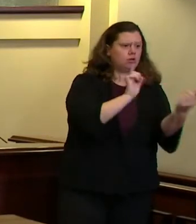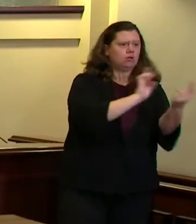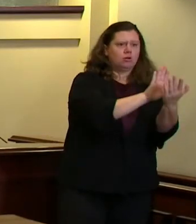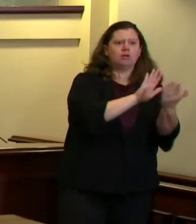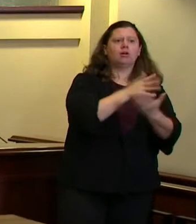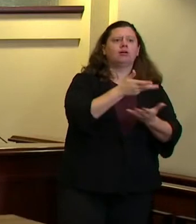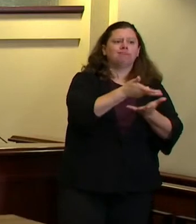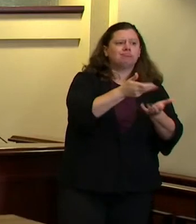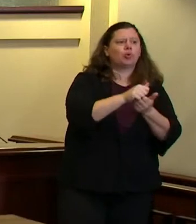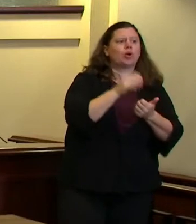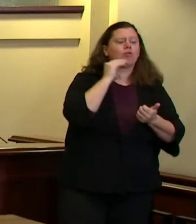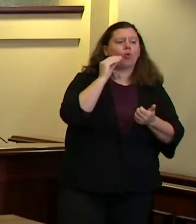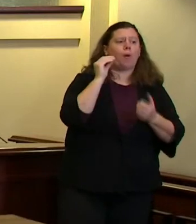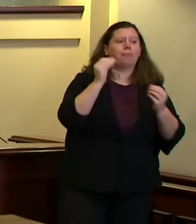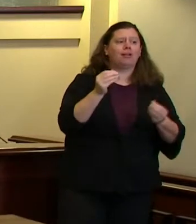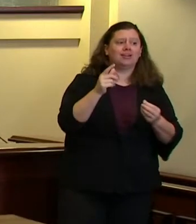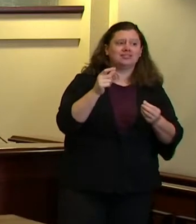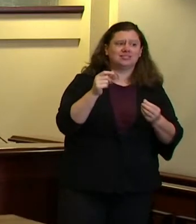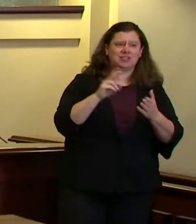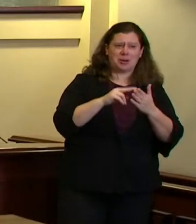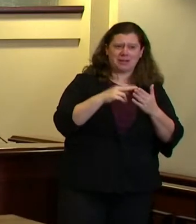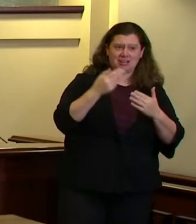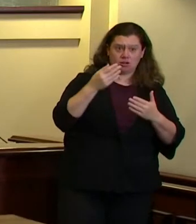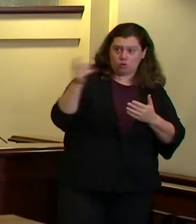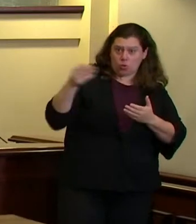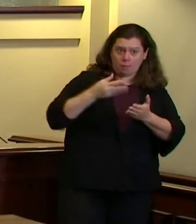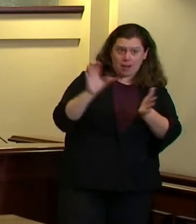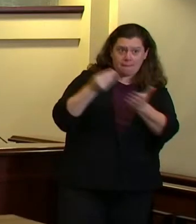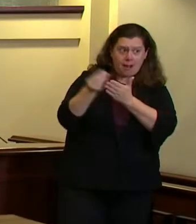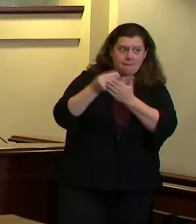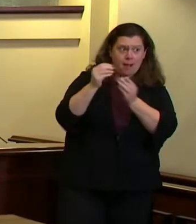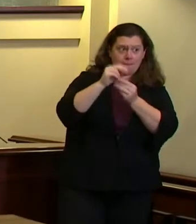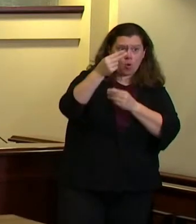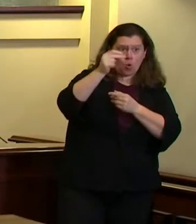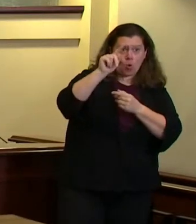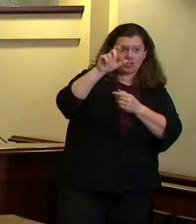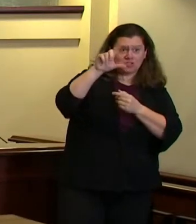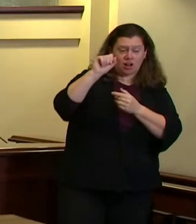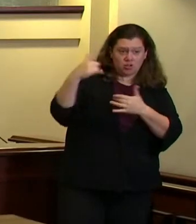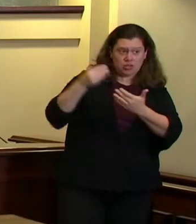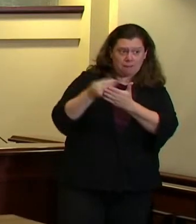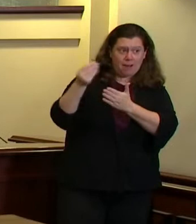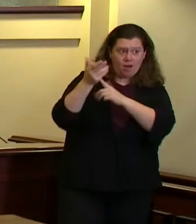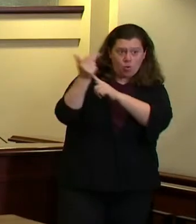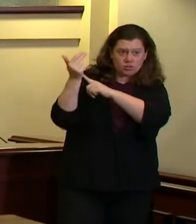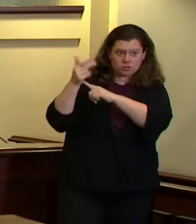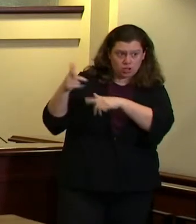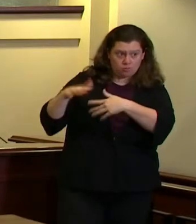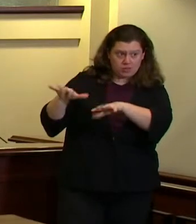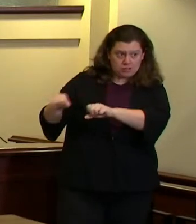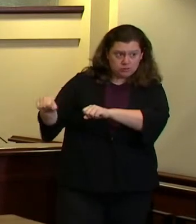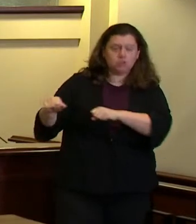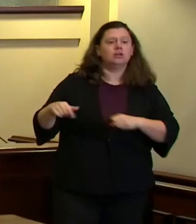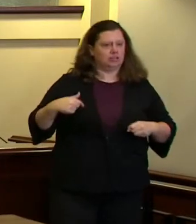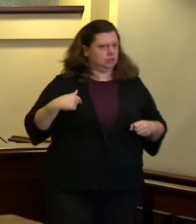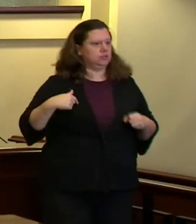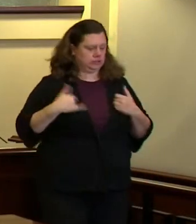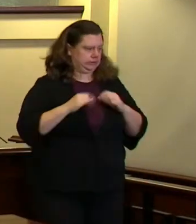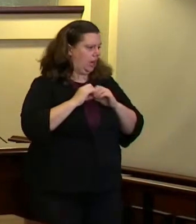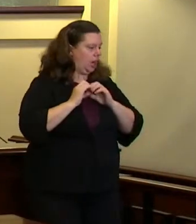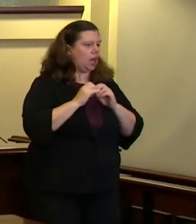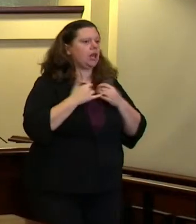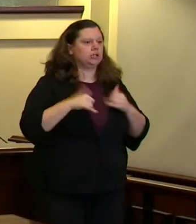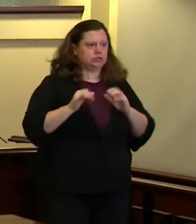is that on the table and it's it's absolutely on the table you know the housing bureau prosper portland